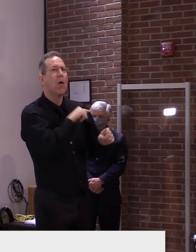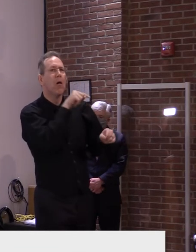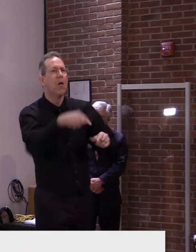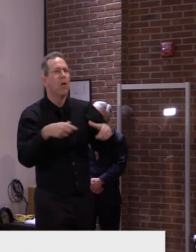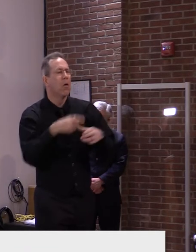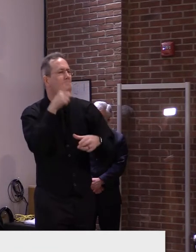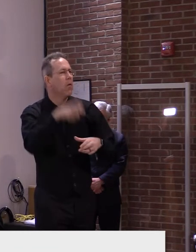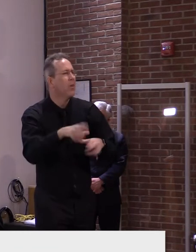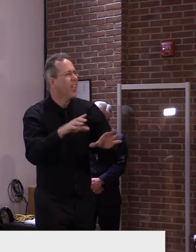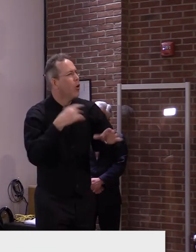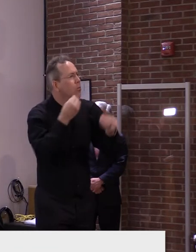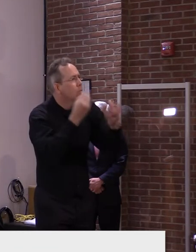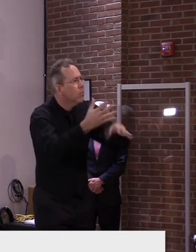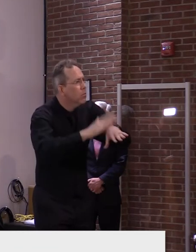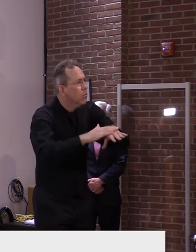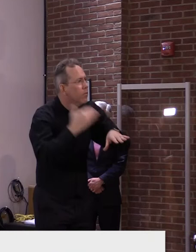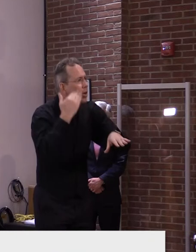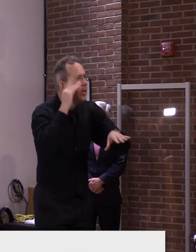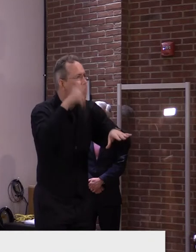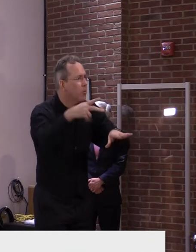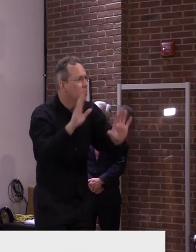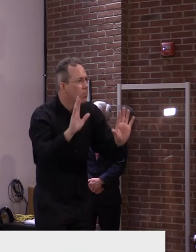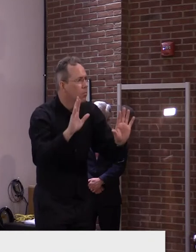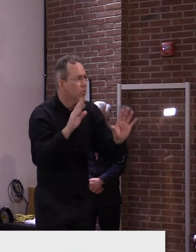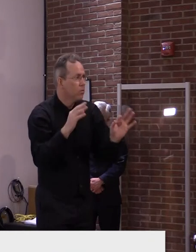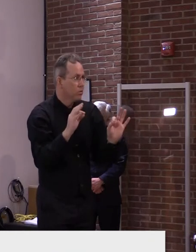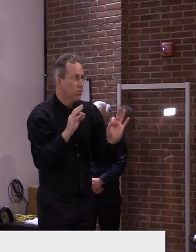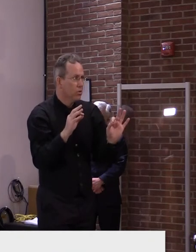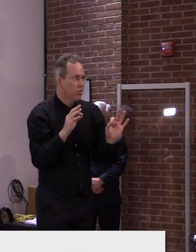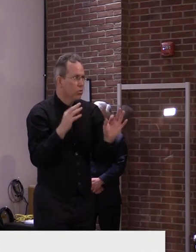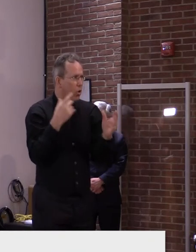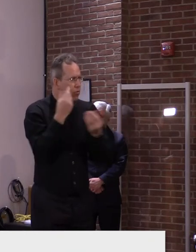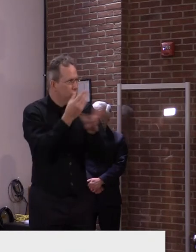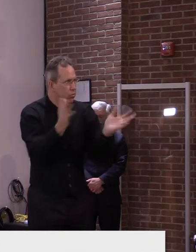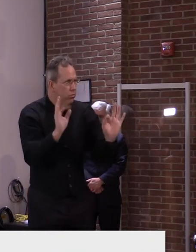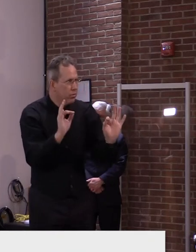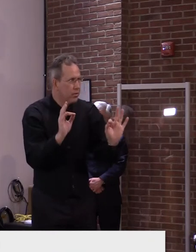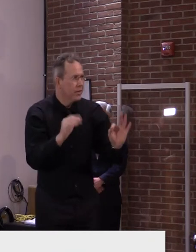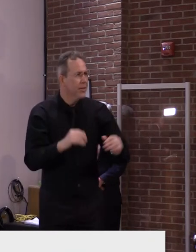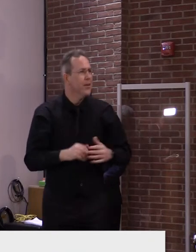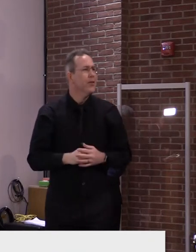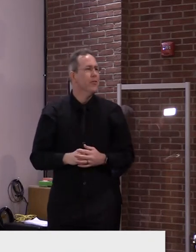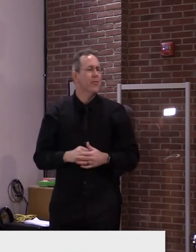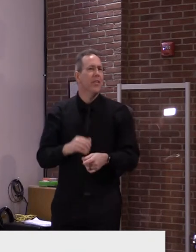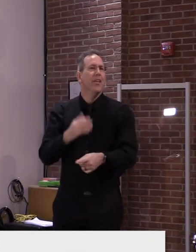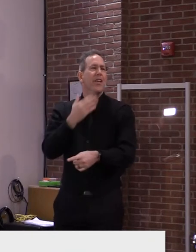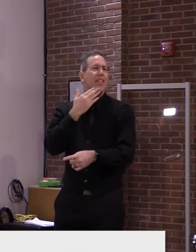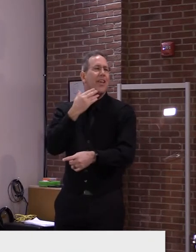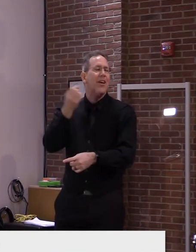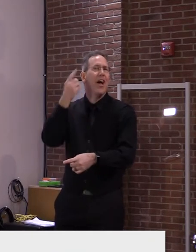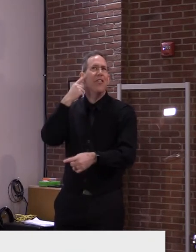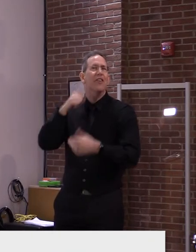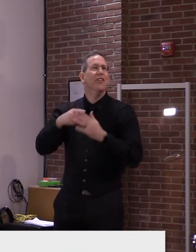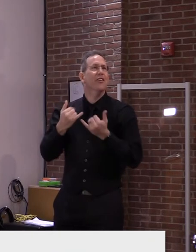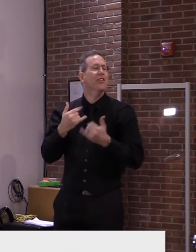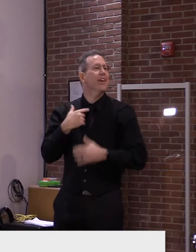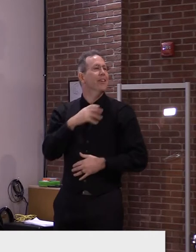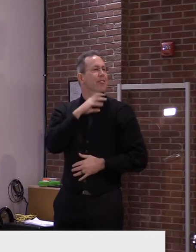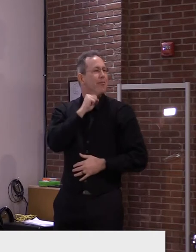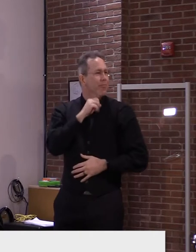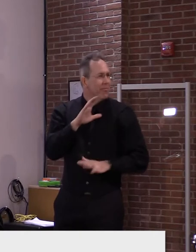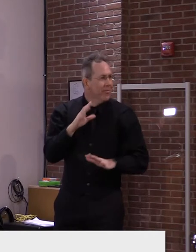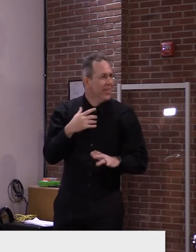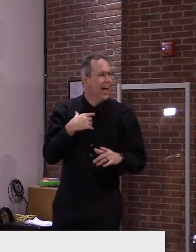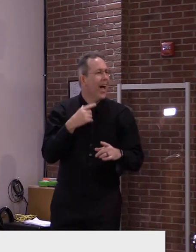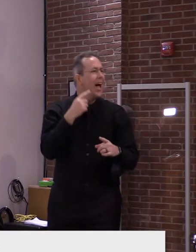Okay. Thank you for that clarification. My, my reception was a little bit broken, I think, when you announced for that. Okay. Thank you. And, uh, thank you,